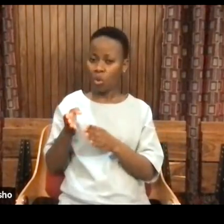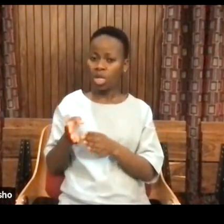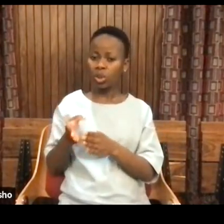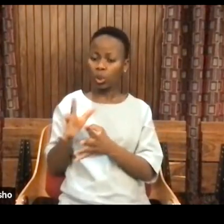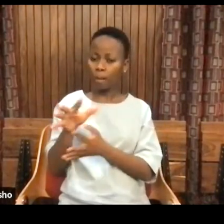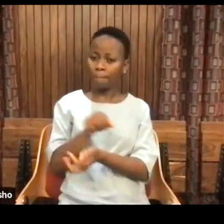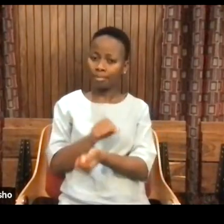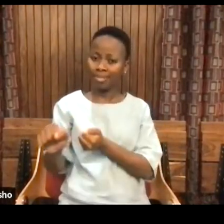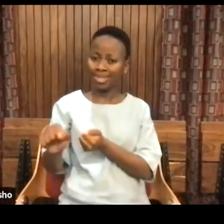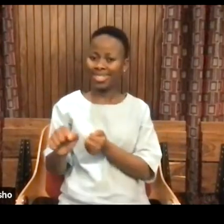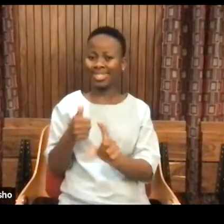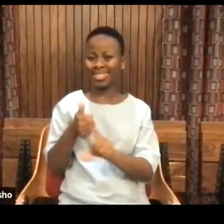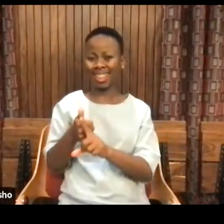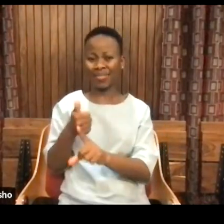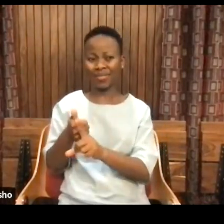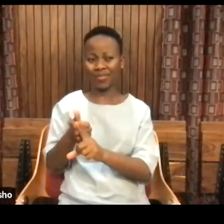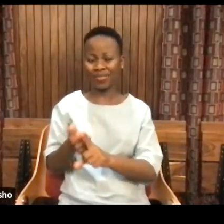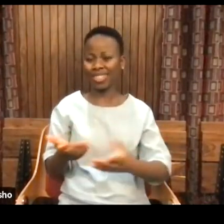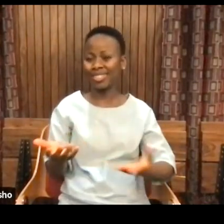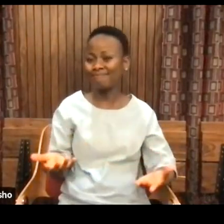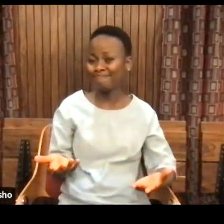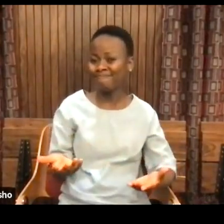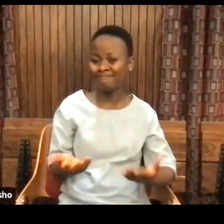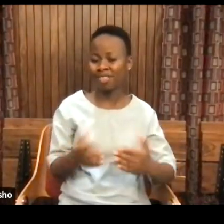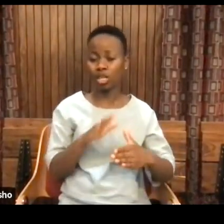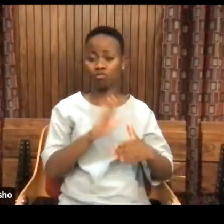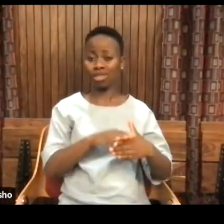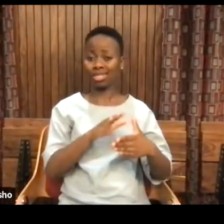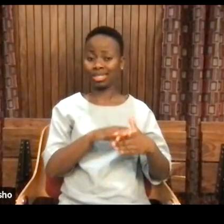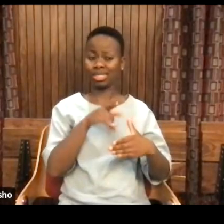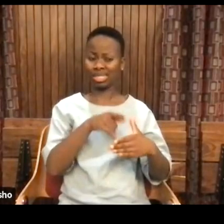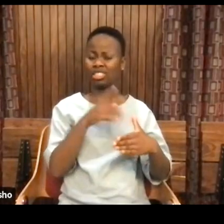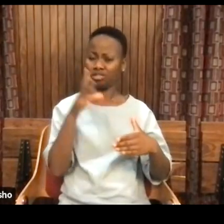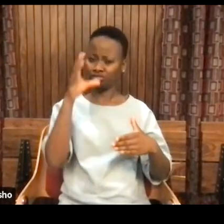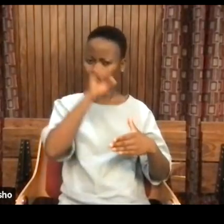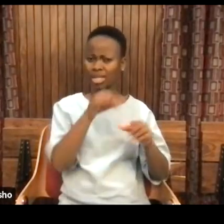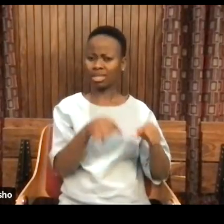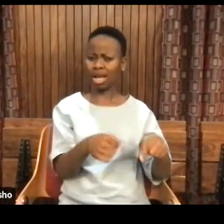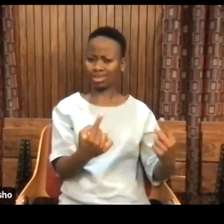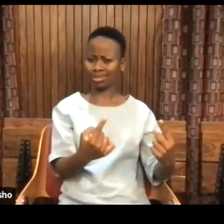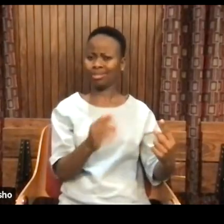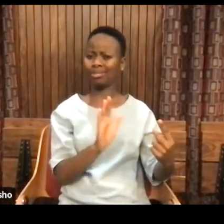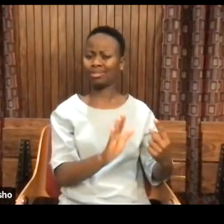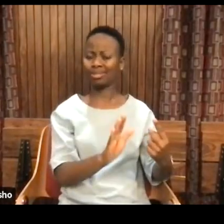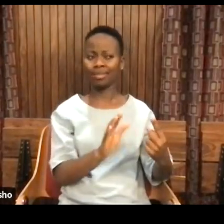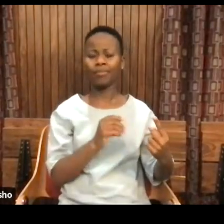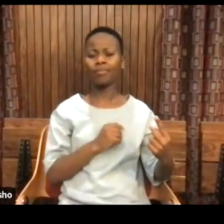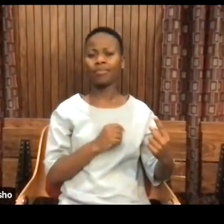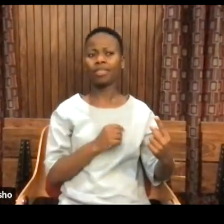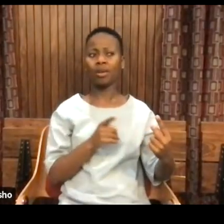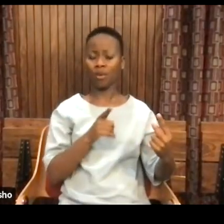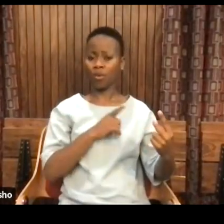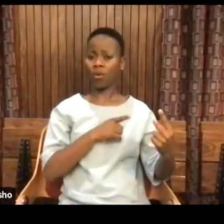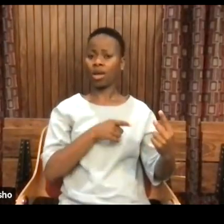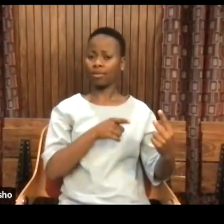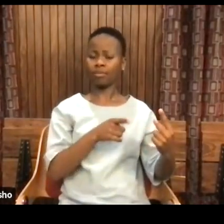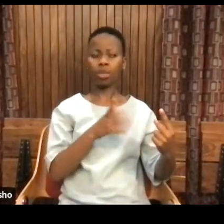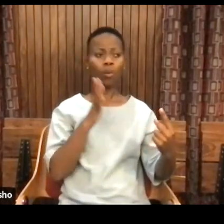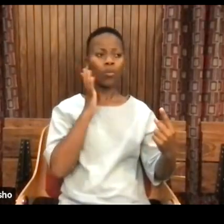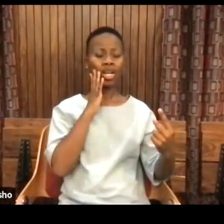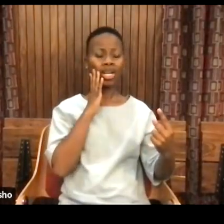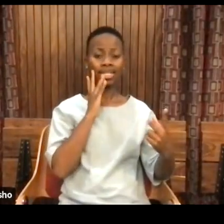right? Because the reason issue is rather strange. At the point Fanon pops up, there was this party going on.